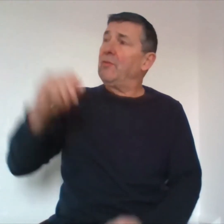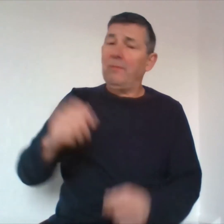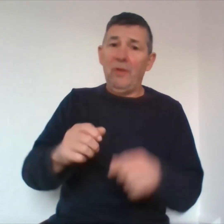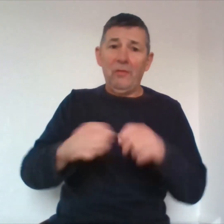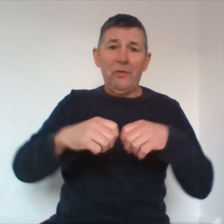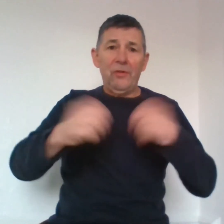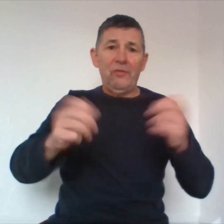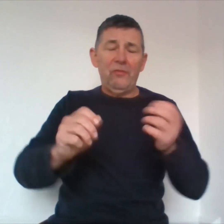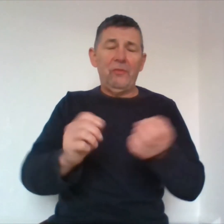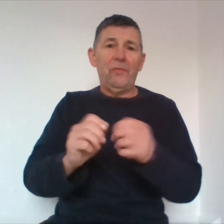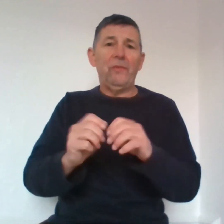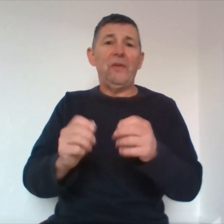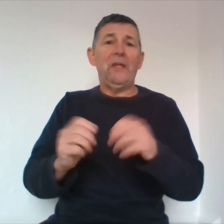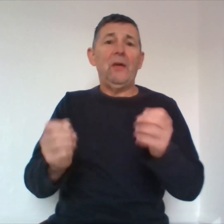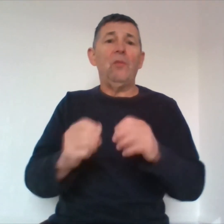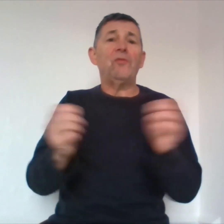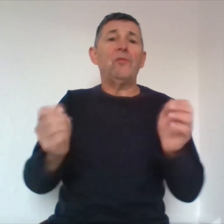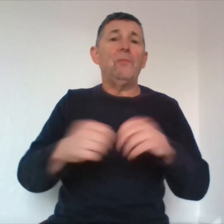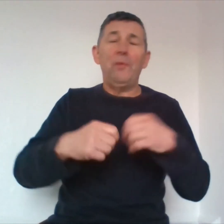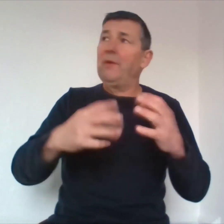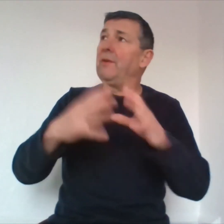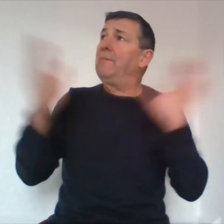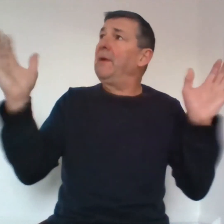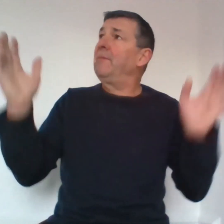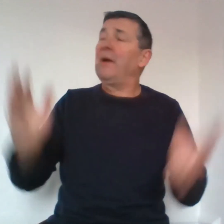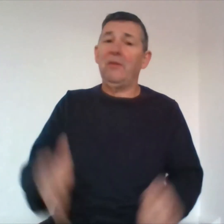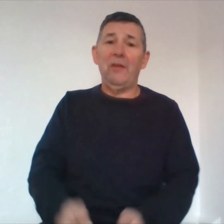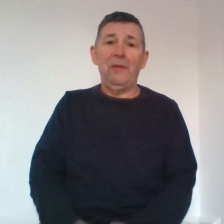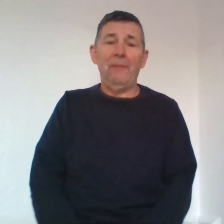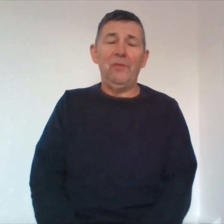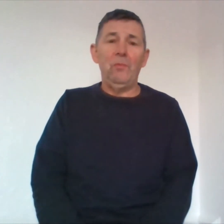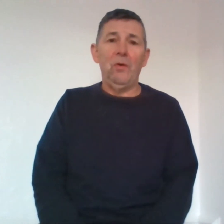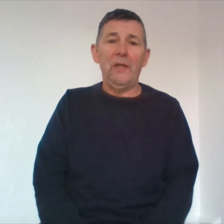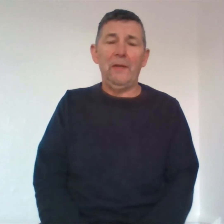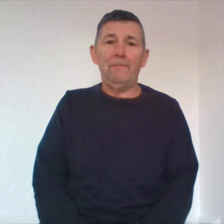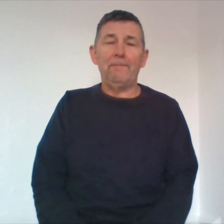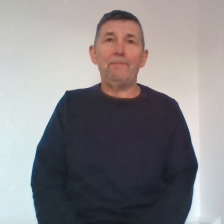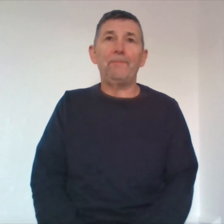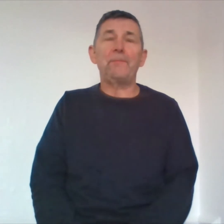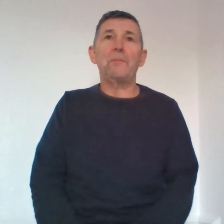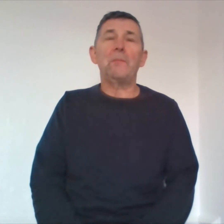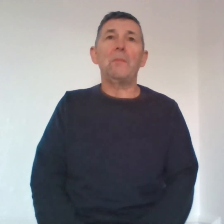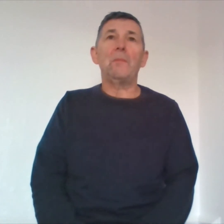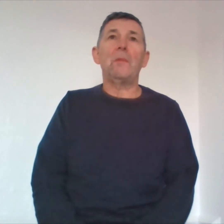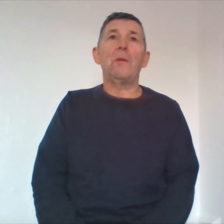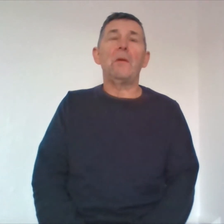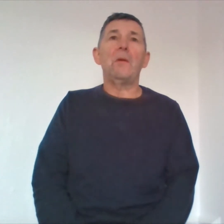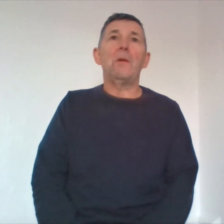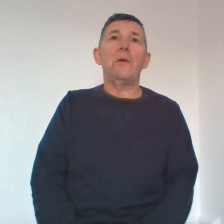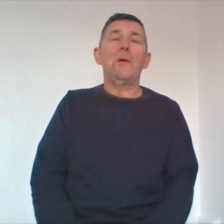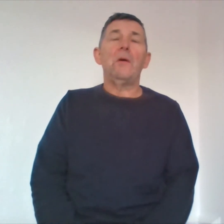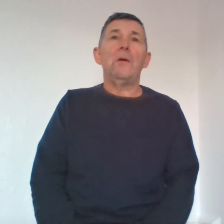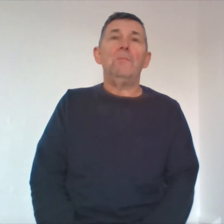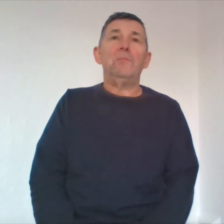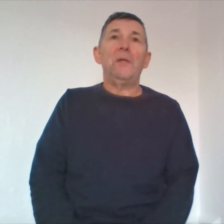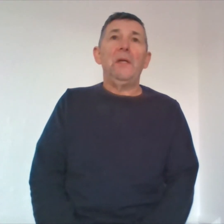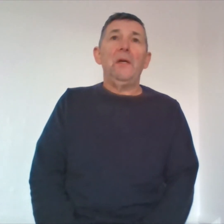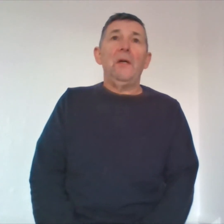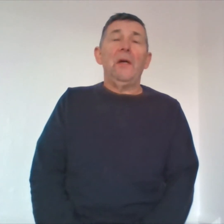ripped down her nurse certificate i also put into the bin back to that empty wall again and